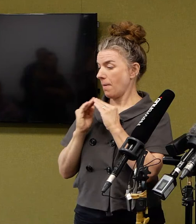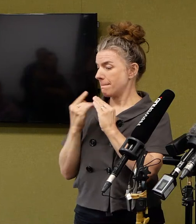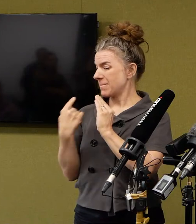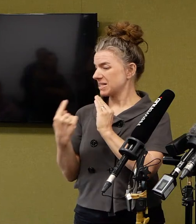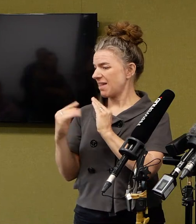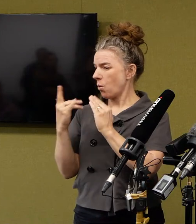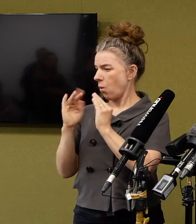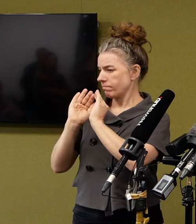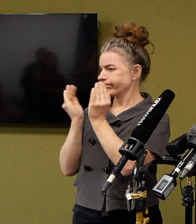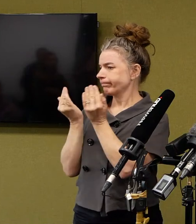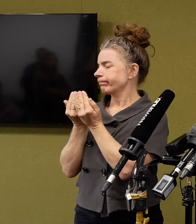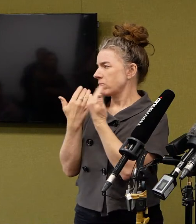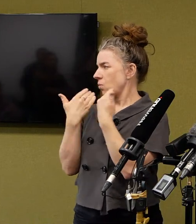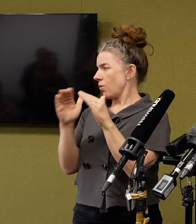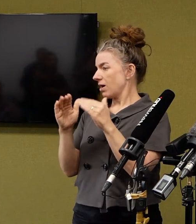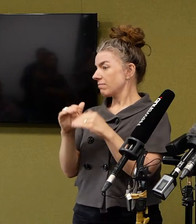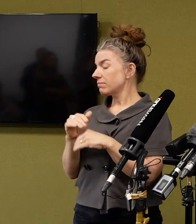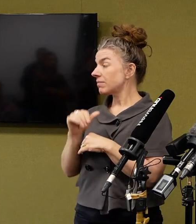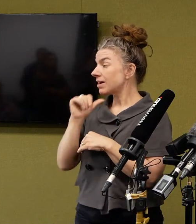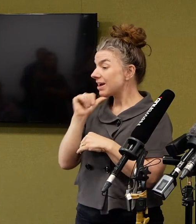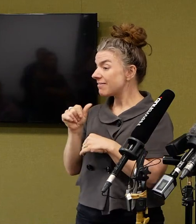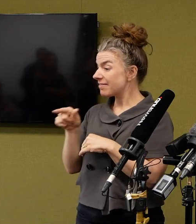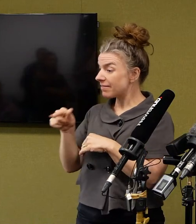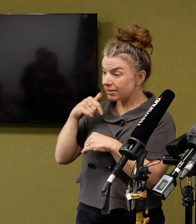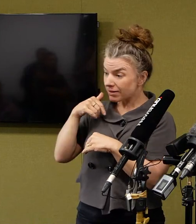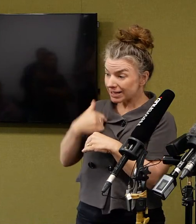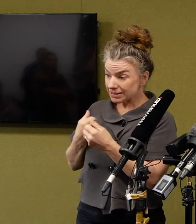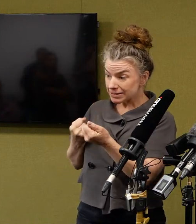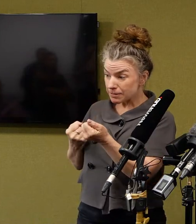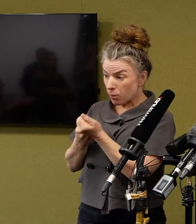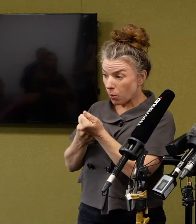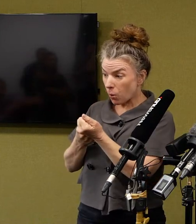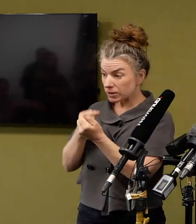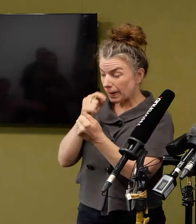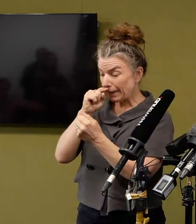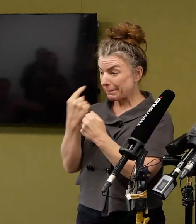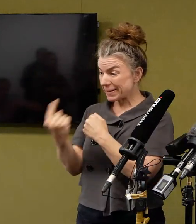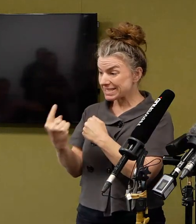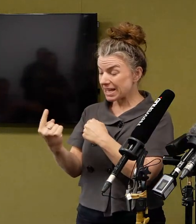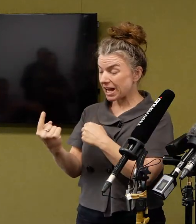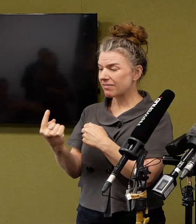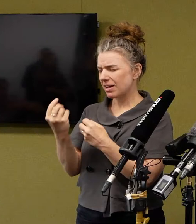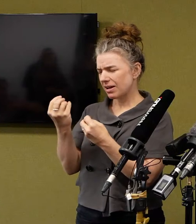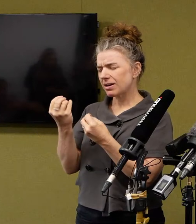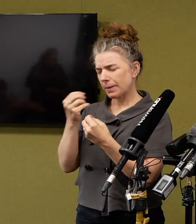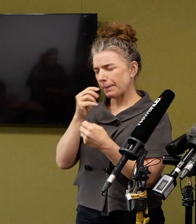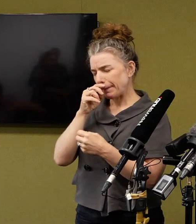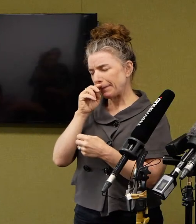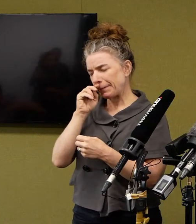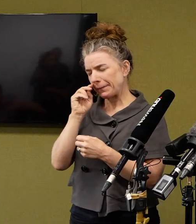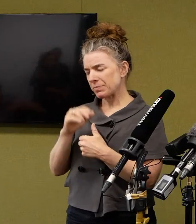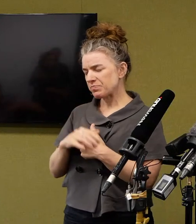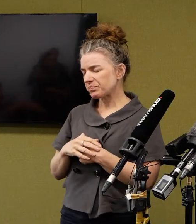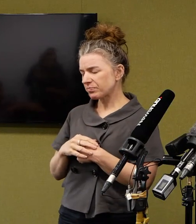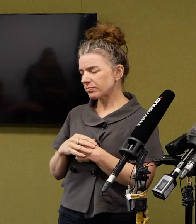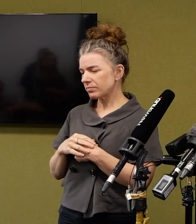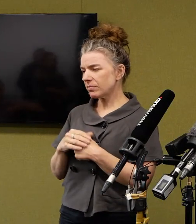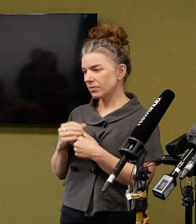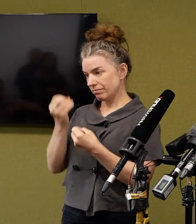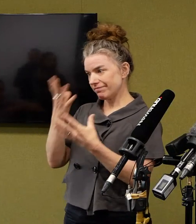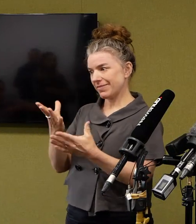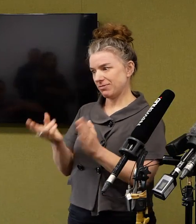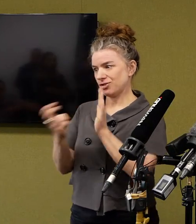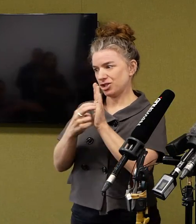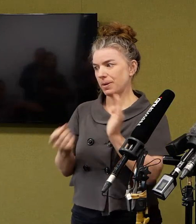they need support to do that, that is why we're asking them to self-register. Just quickly on the airborne element. So I took from your comment that